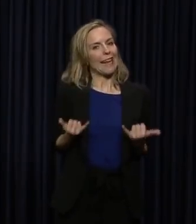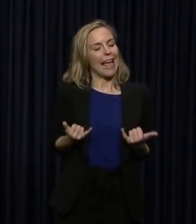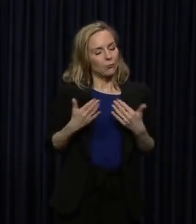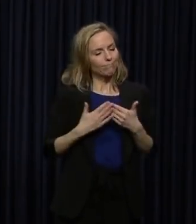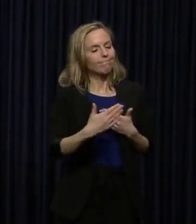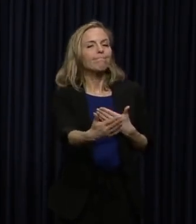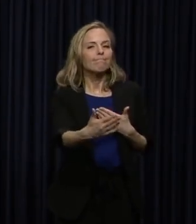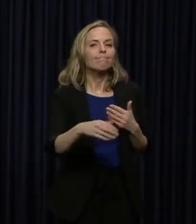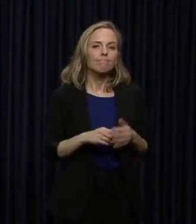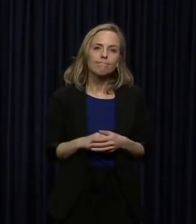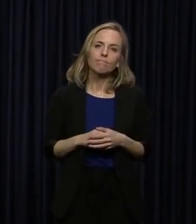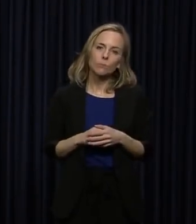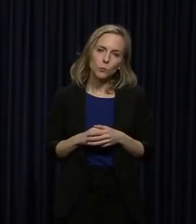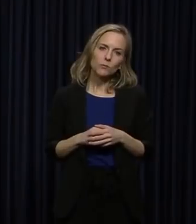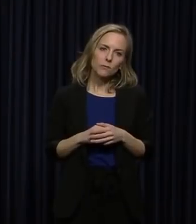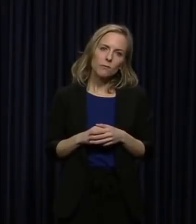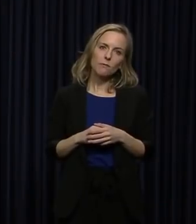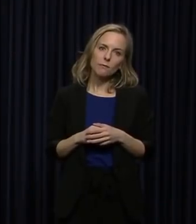this point.